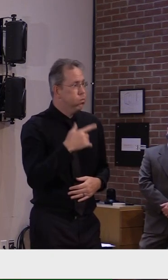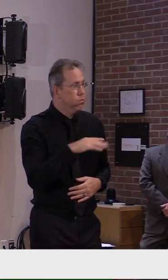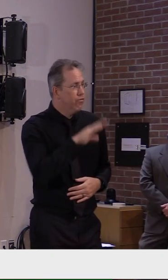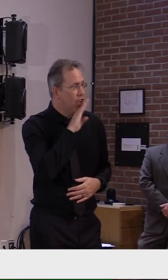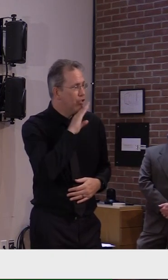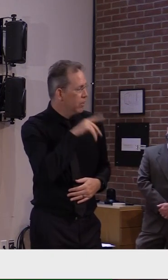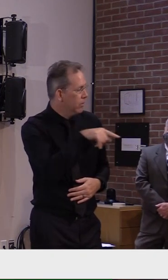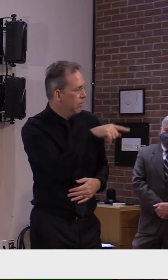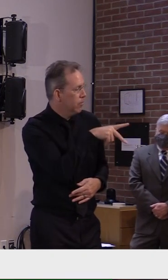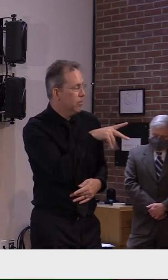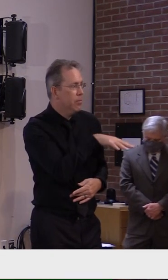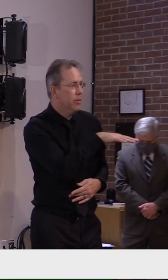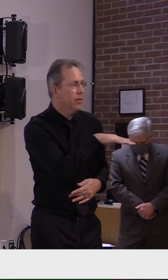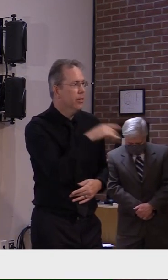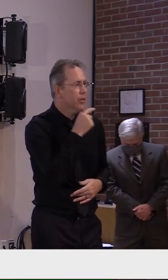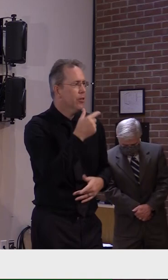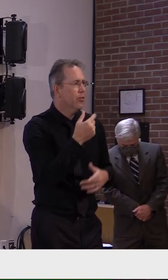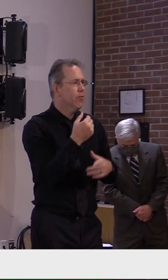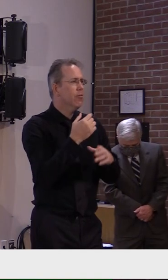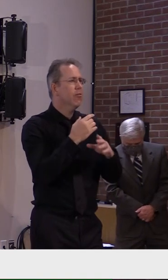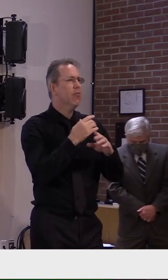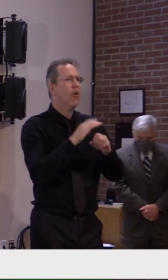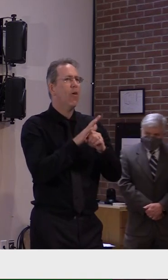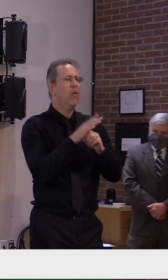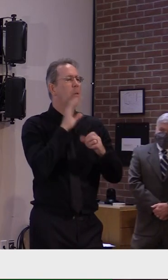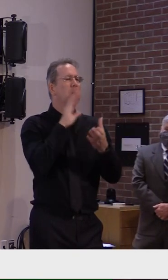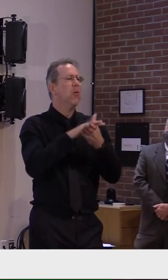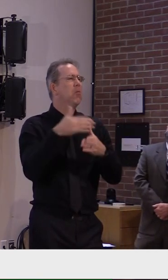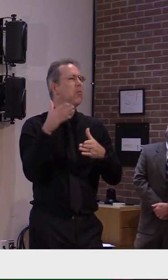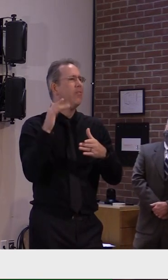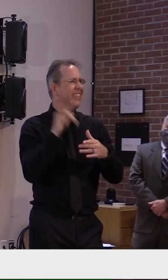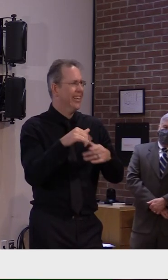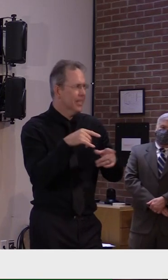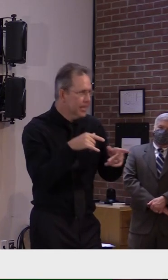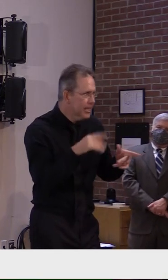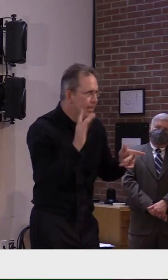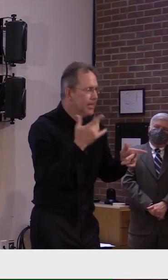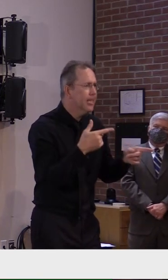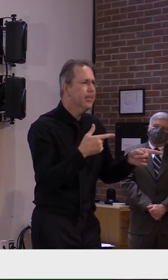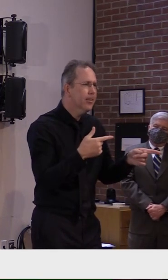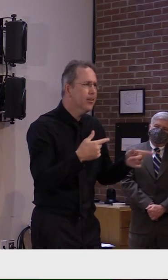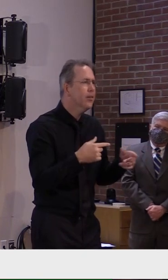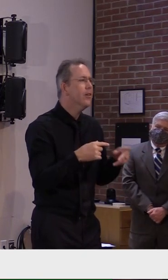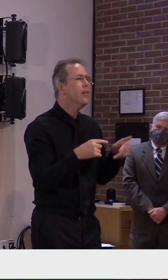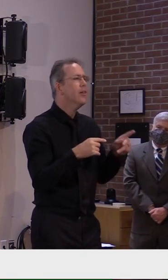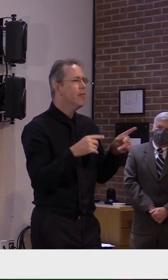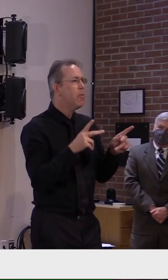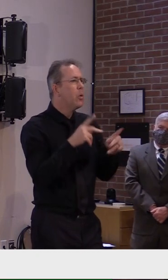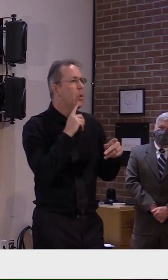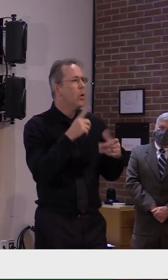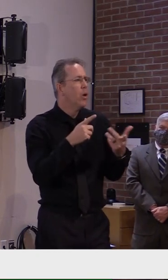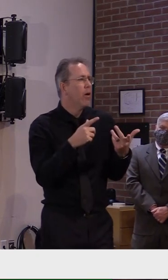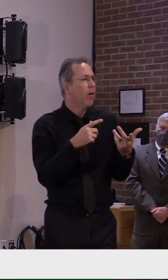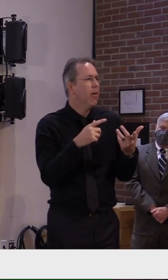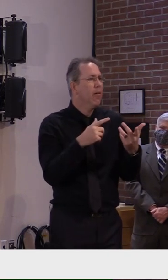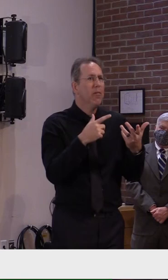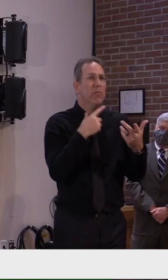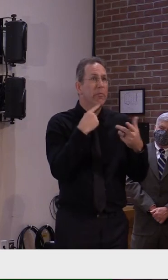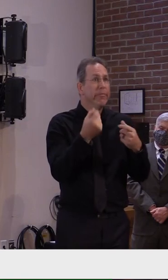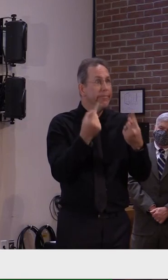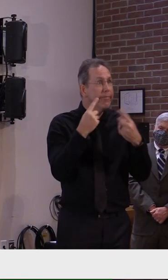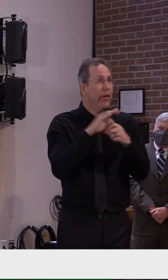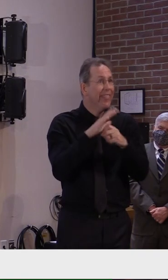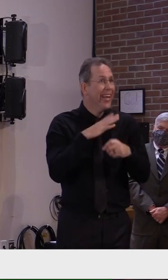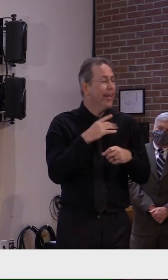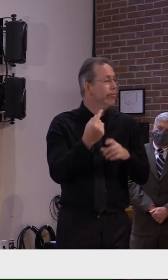can, we can mitigate this because we did it before. We can do it again. Um, so I think it's going to take all of our efforts. Um, and I,